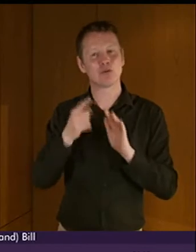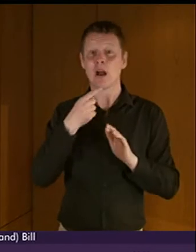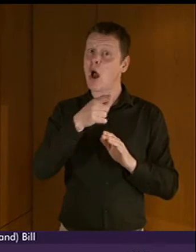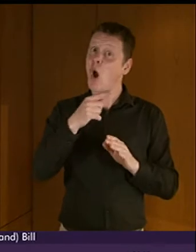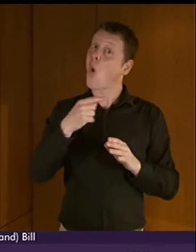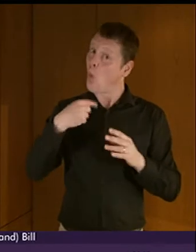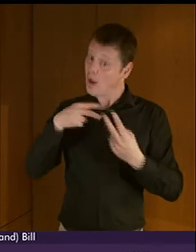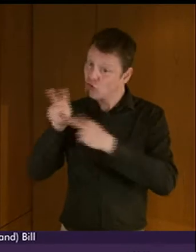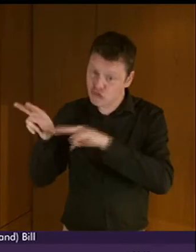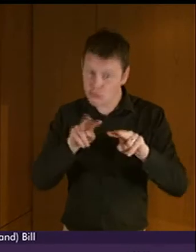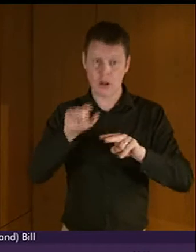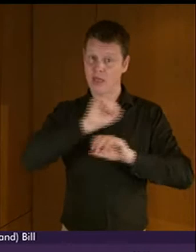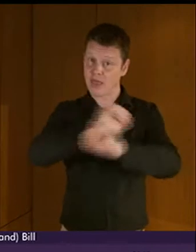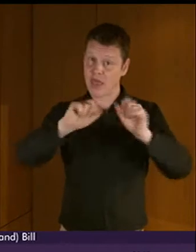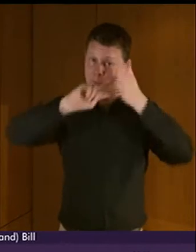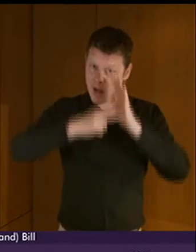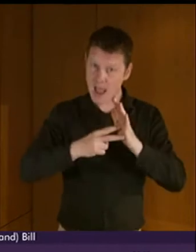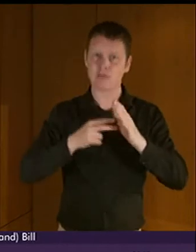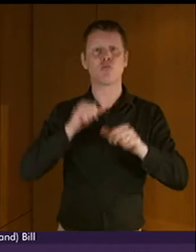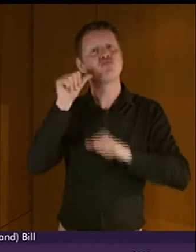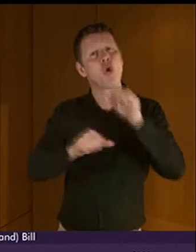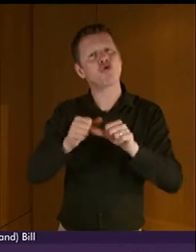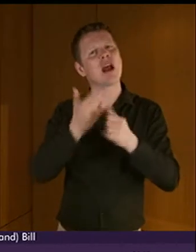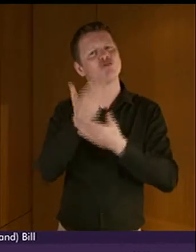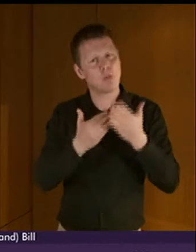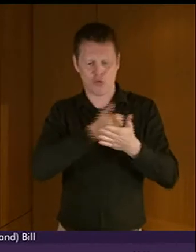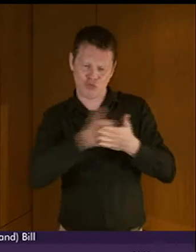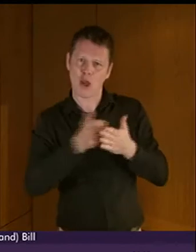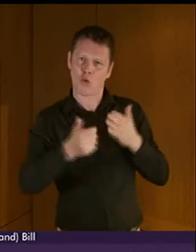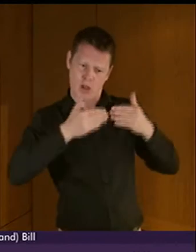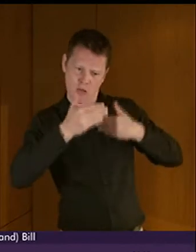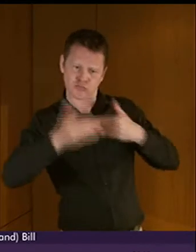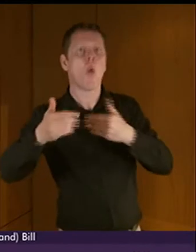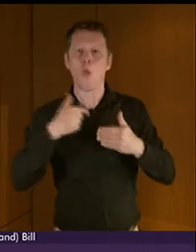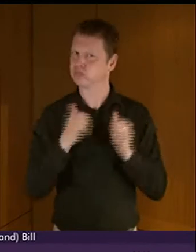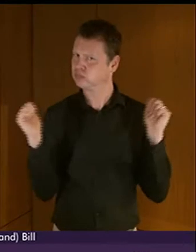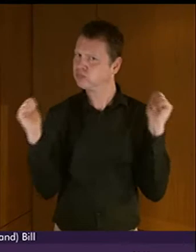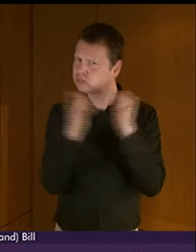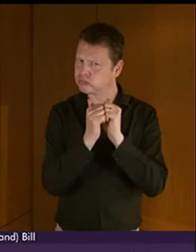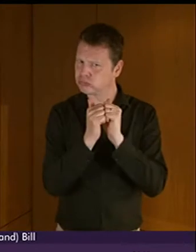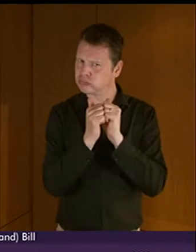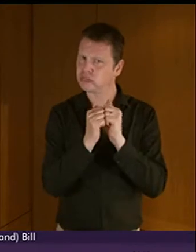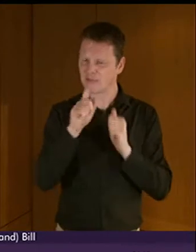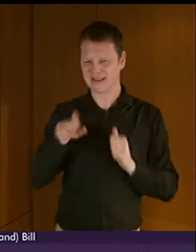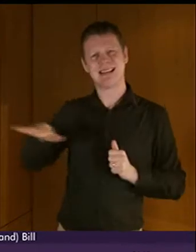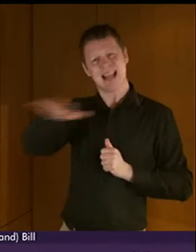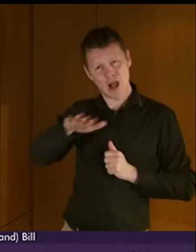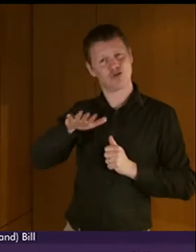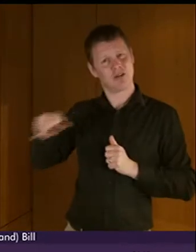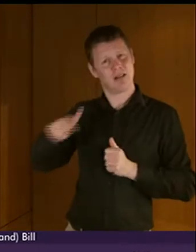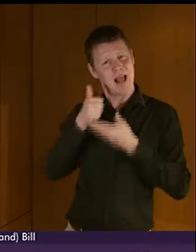regular basis through a progress report informed by the national advisory group.